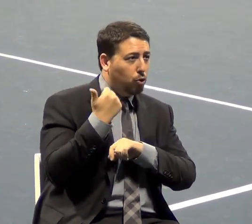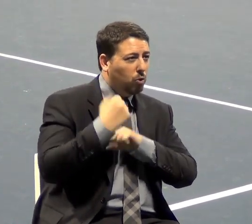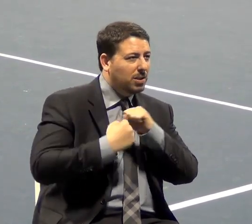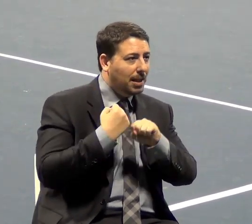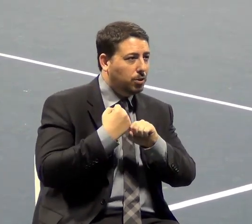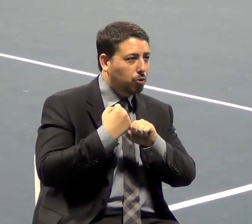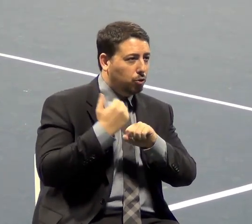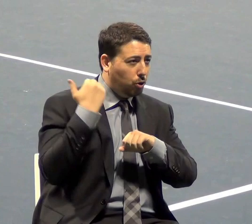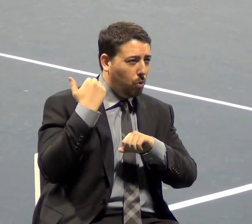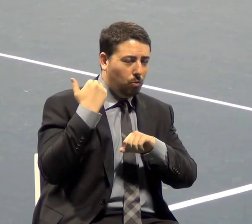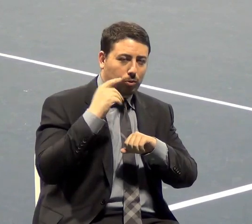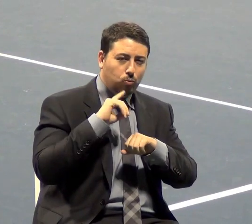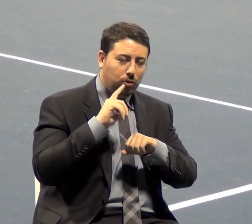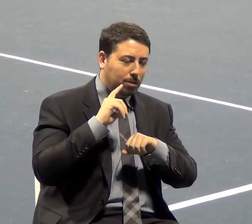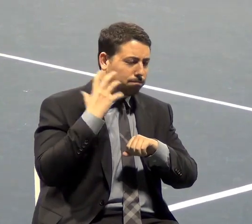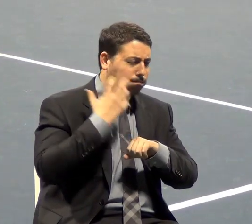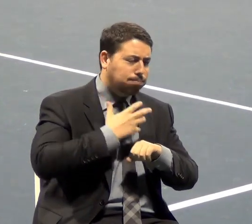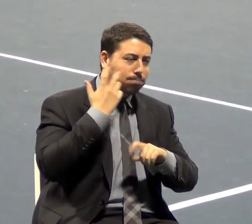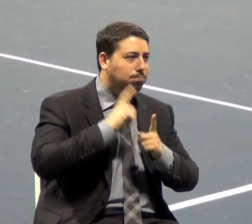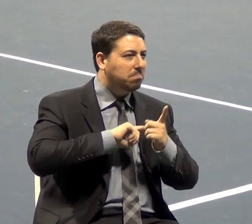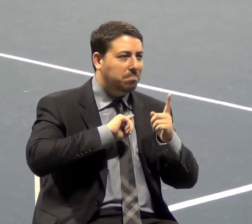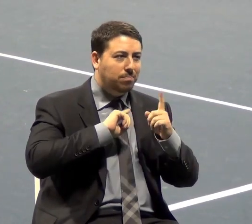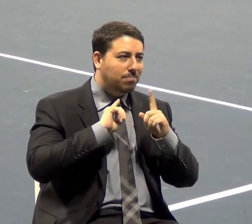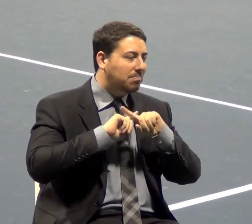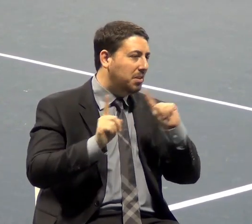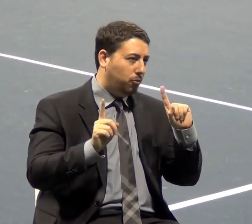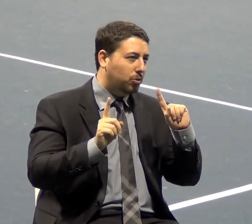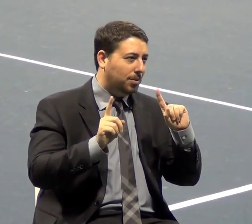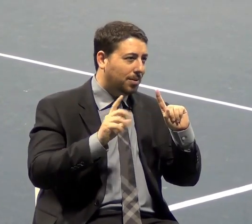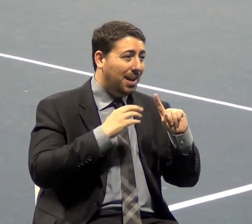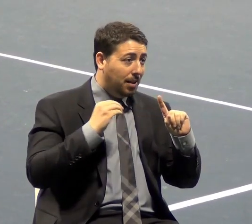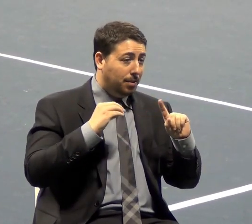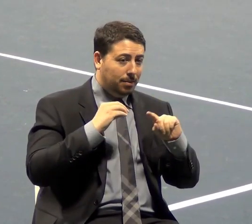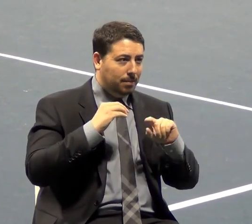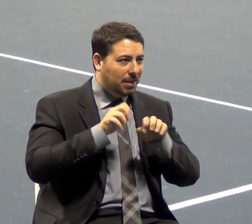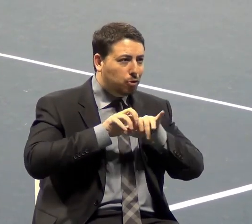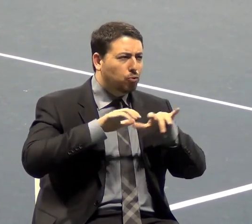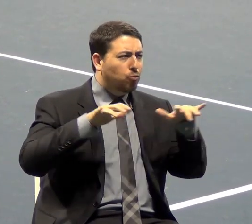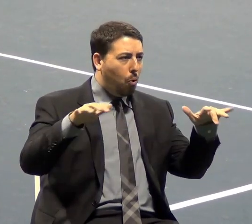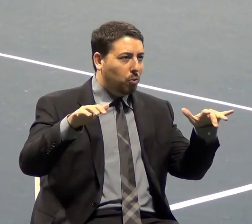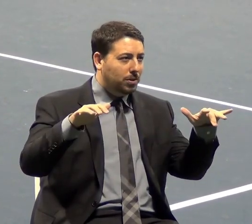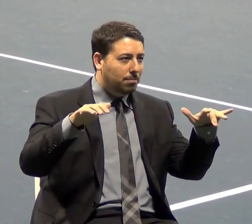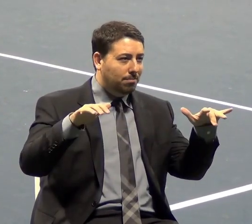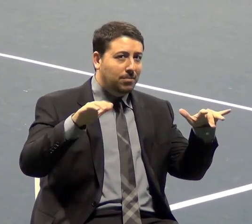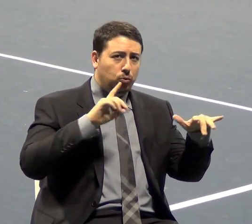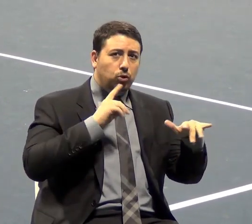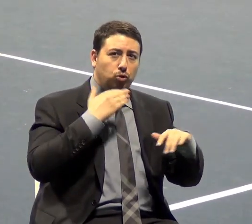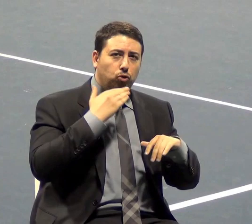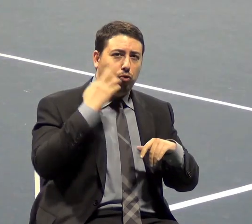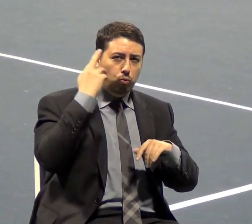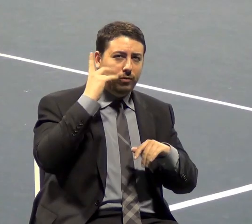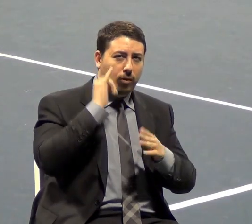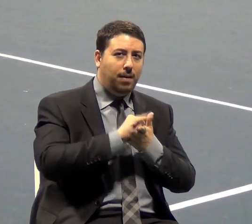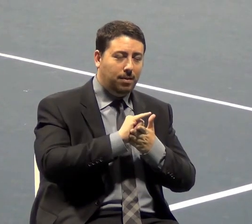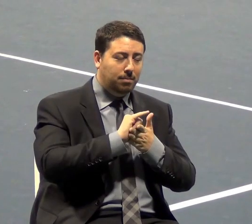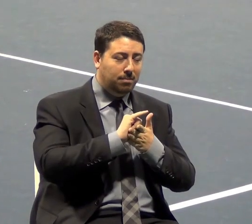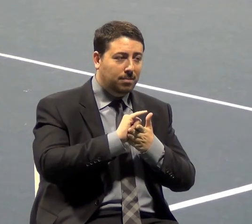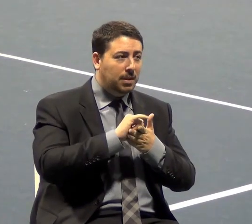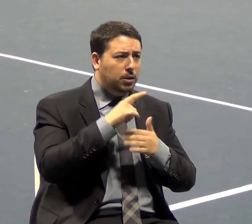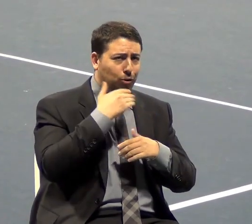it's dramatically different, and it's growing exponentially. And there's a good reason for that. Not only is it a great message, the